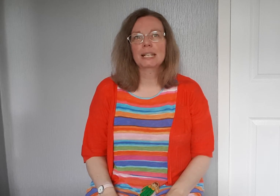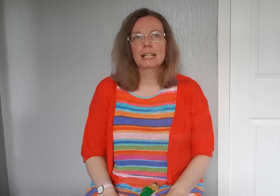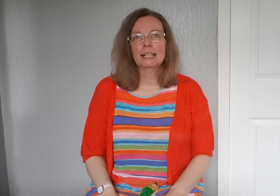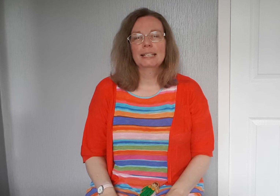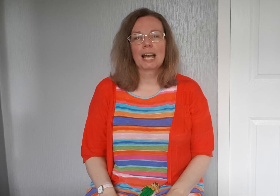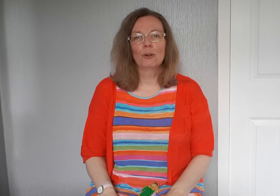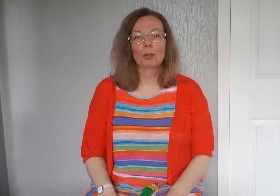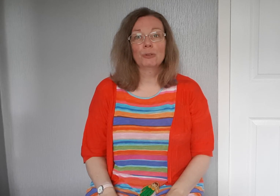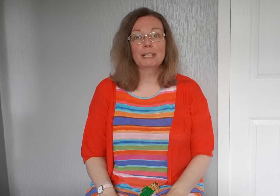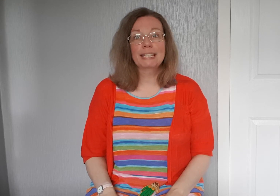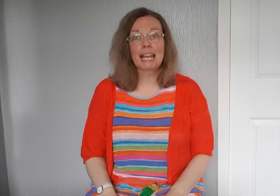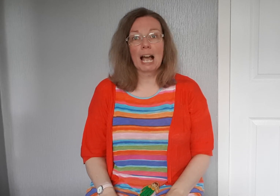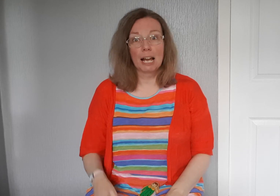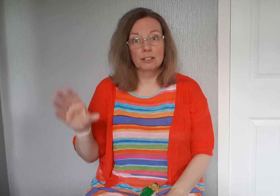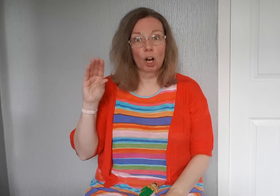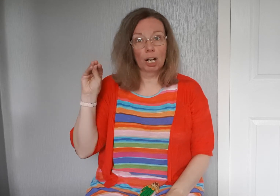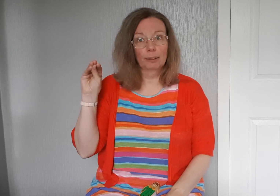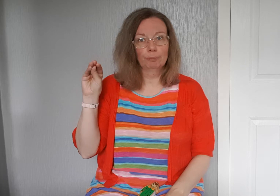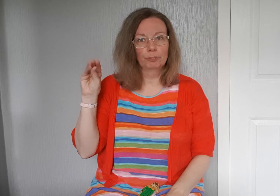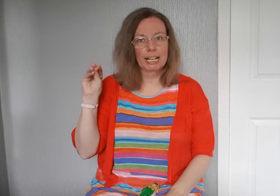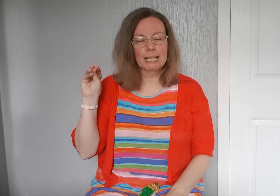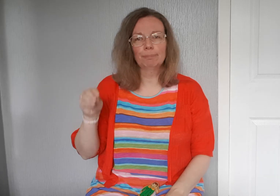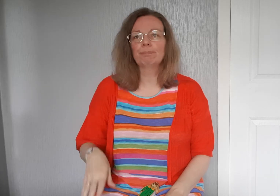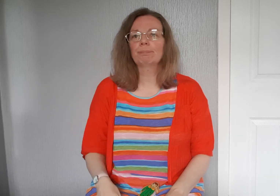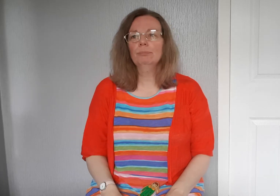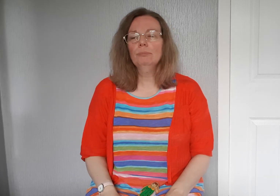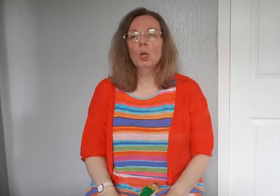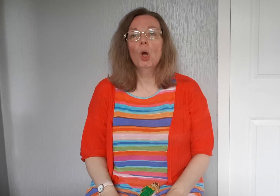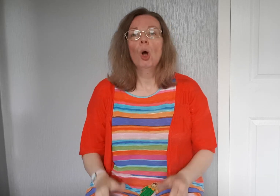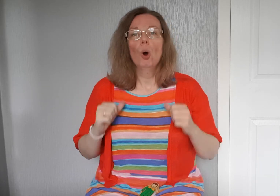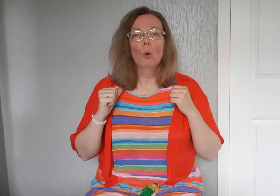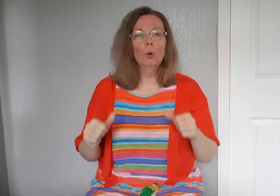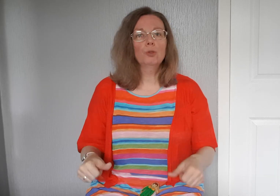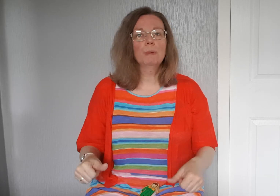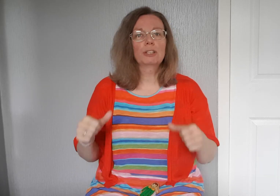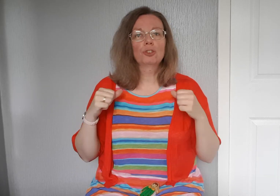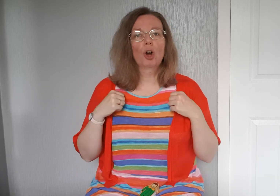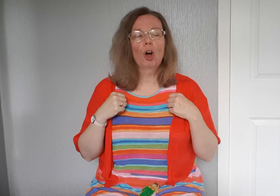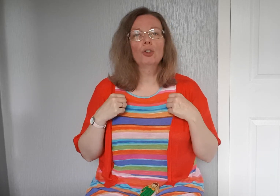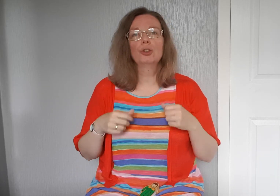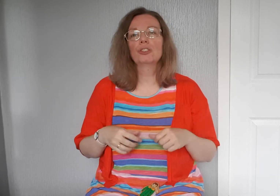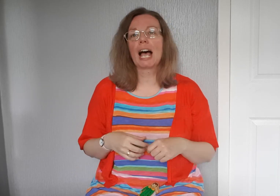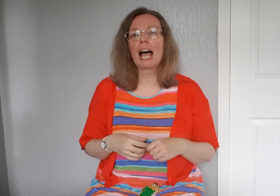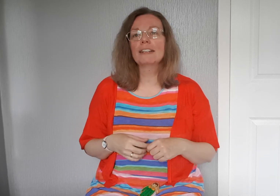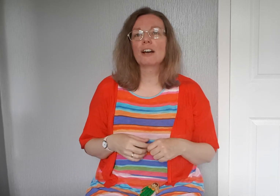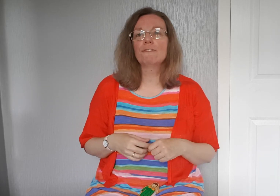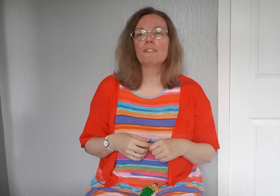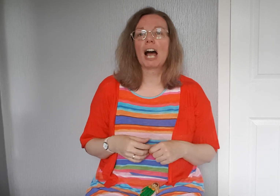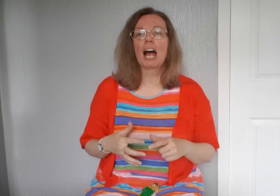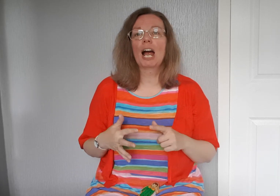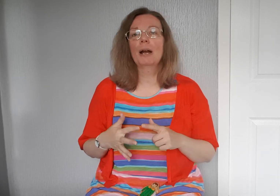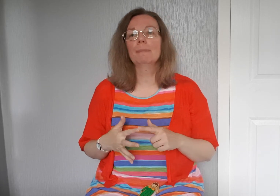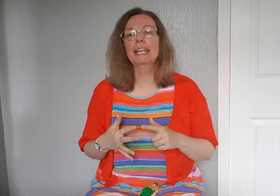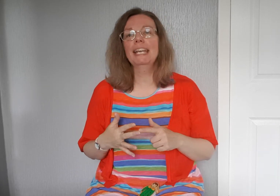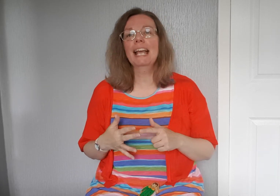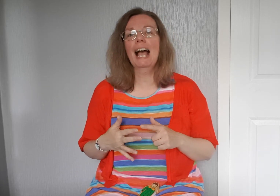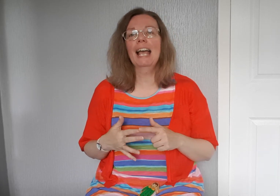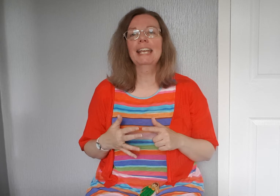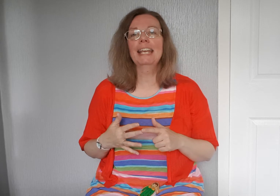Now, what did we say? A duck. Ready? Old MacDonald had a farm. E-I-E